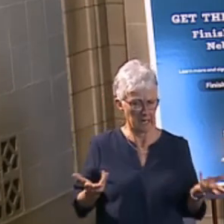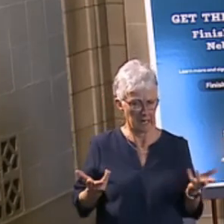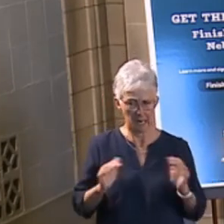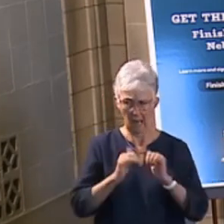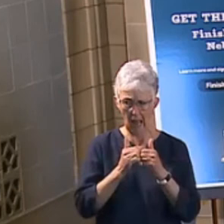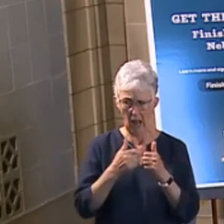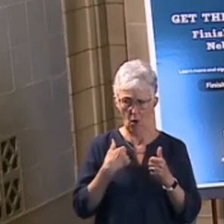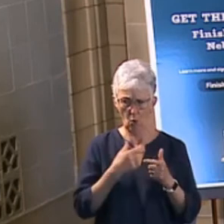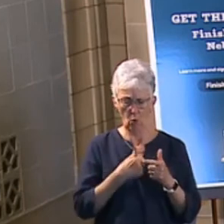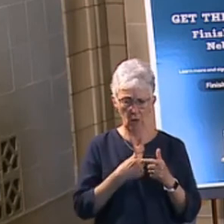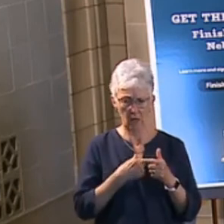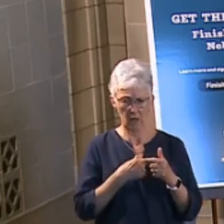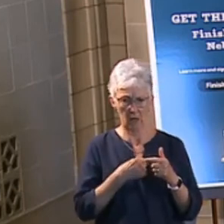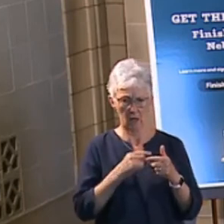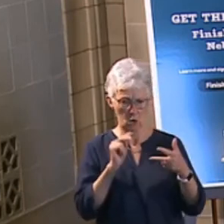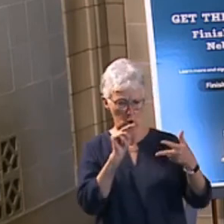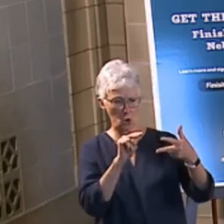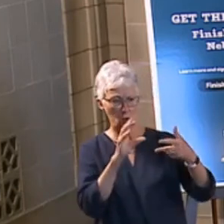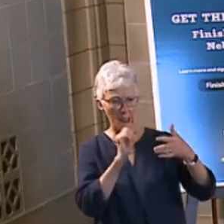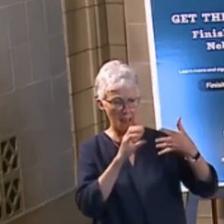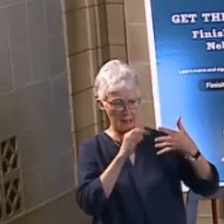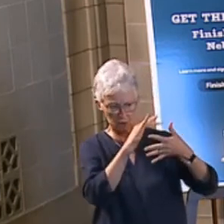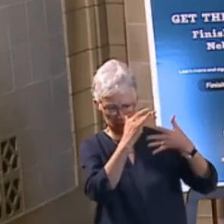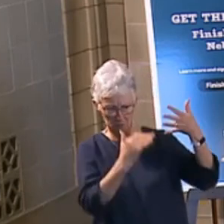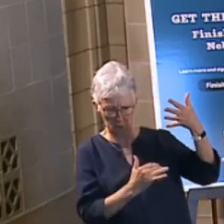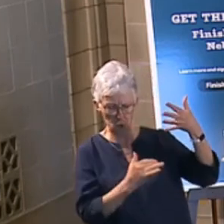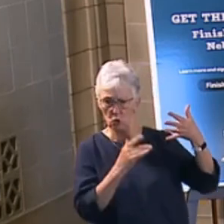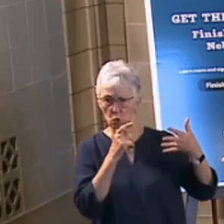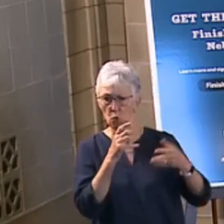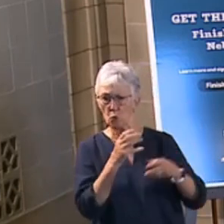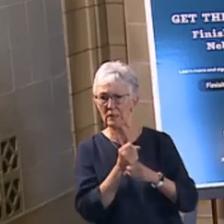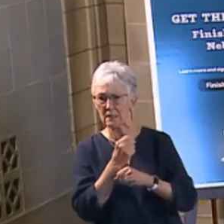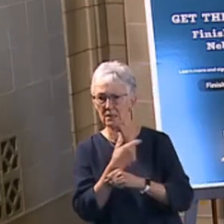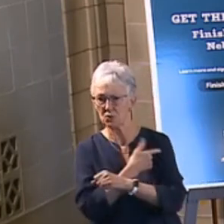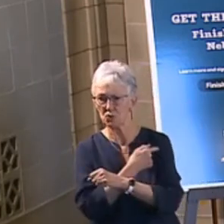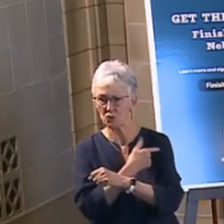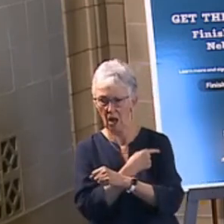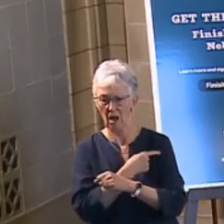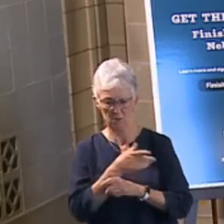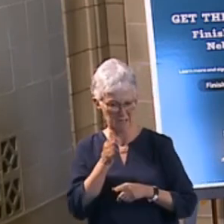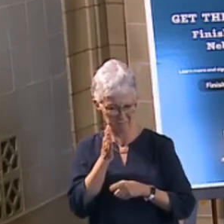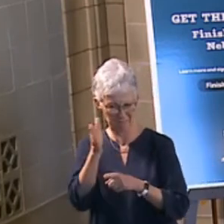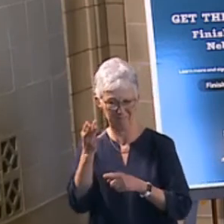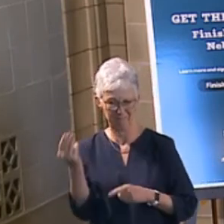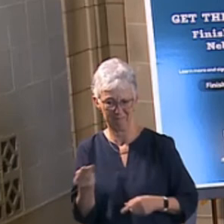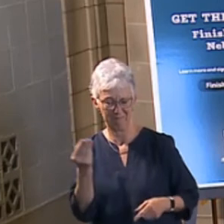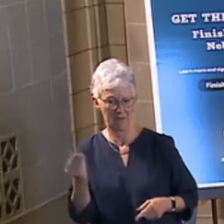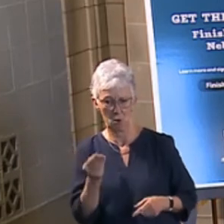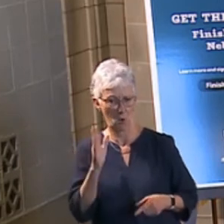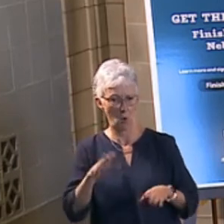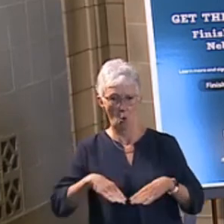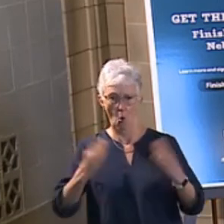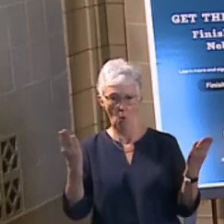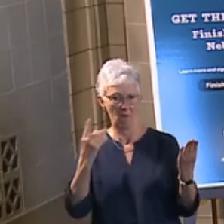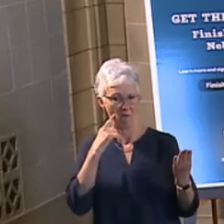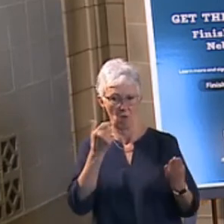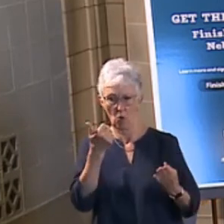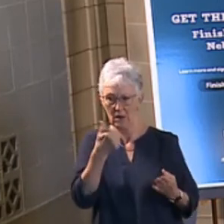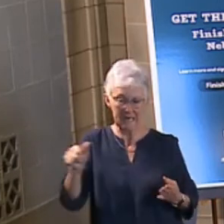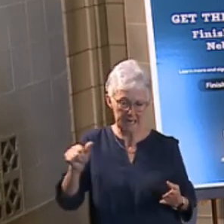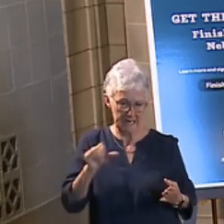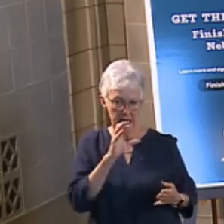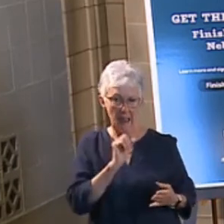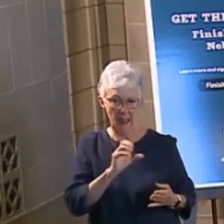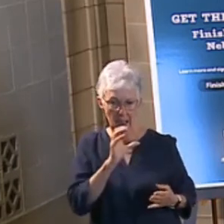progressions of ages, how we focus really on 65 and above, and then on Monday we'll really be opening that up to any age category. But with the caveat